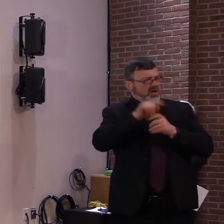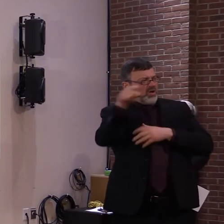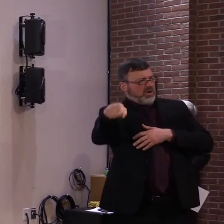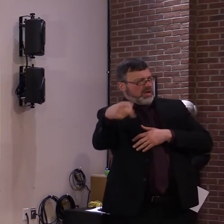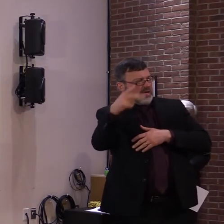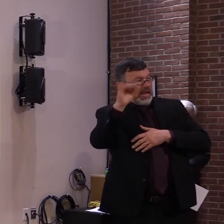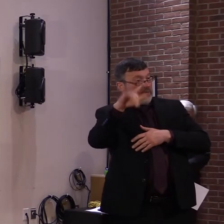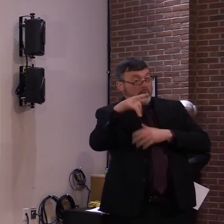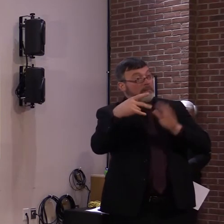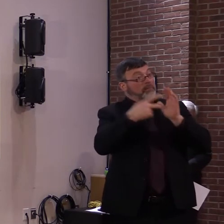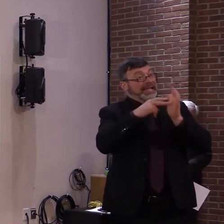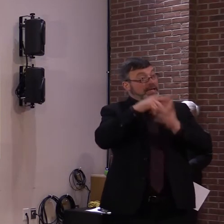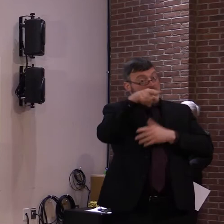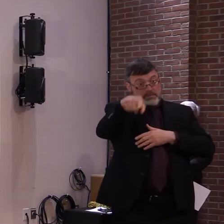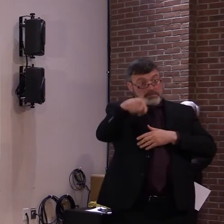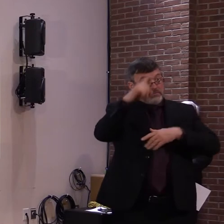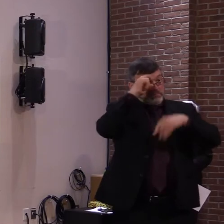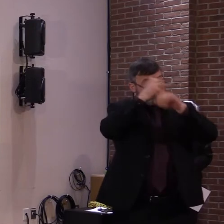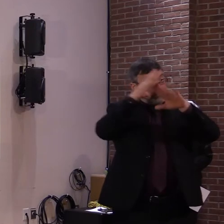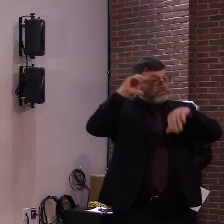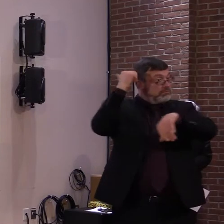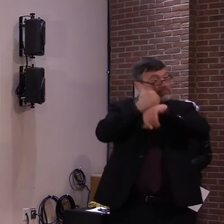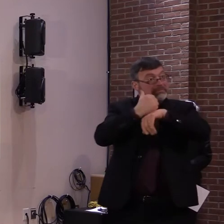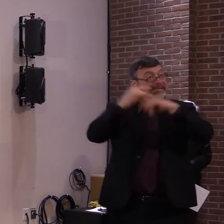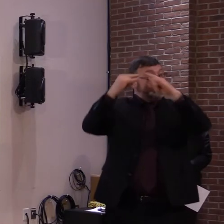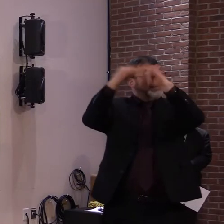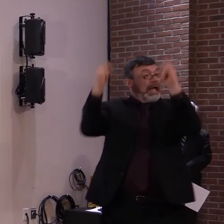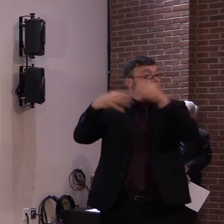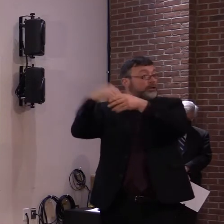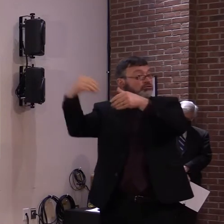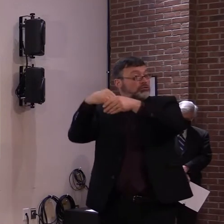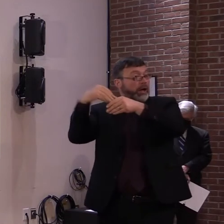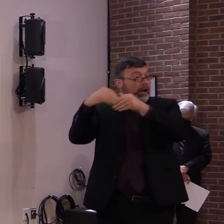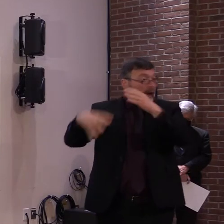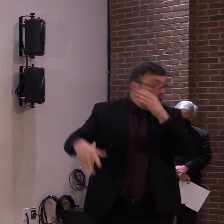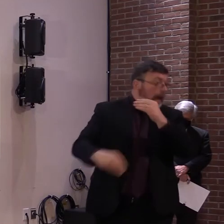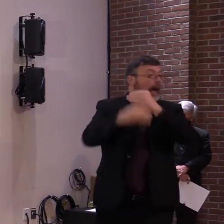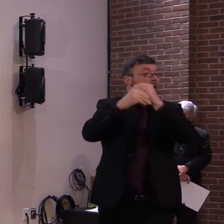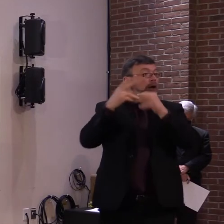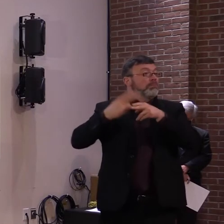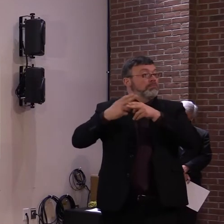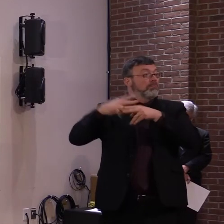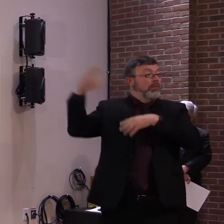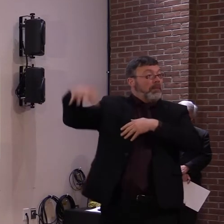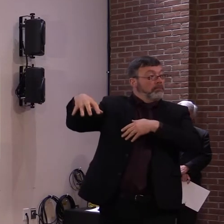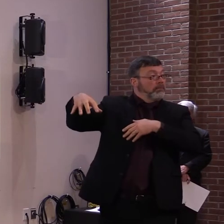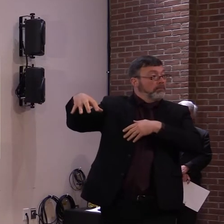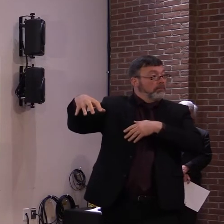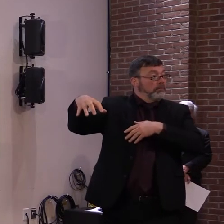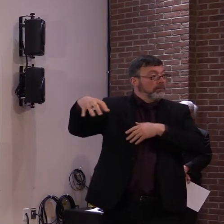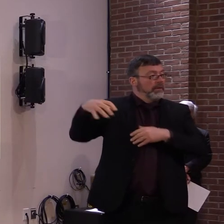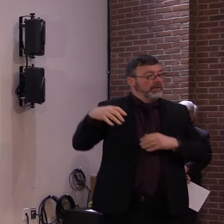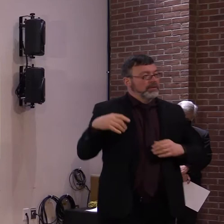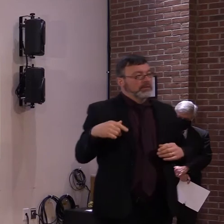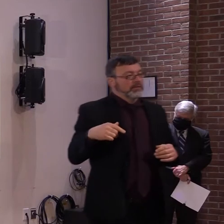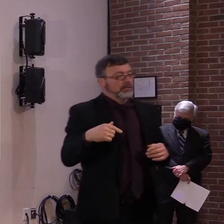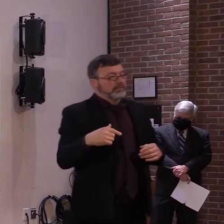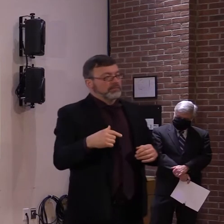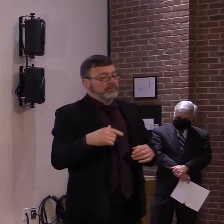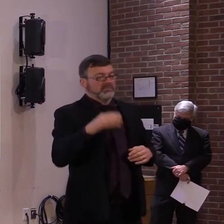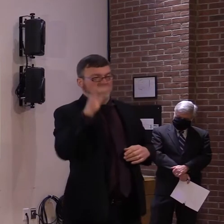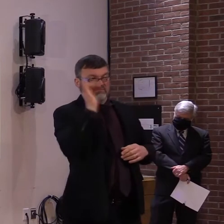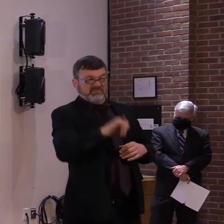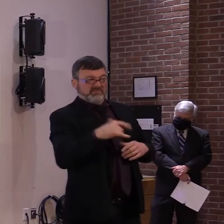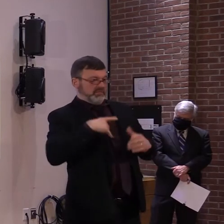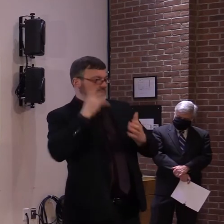do we, how do we bridge that? Yeah, that's a great question. no, my first observation, as you mentioned, your school's a